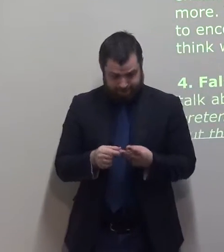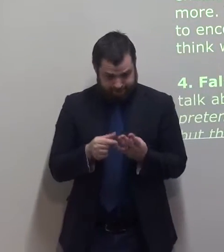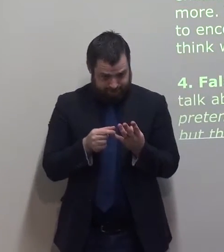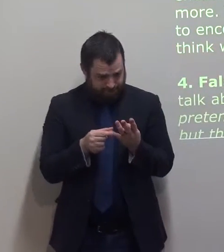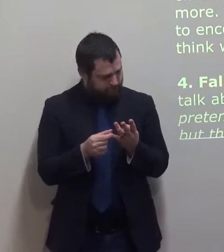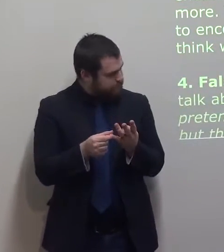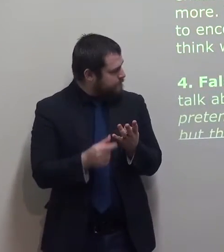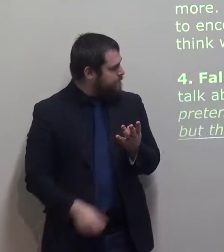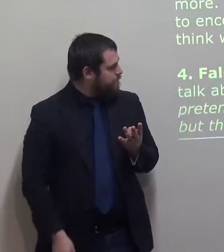false religion.